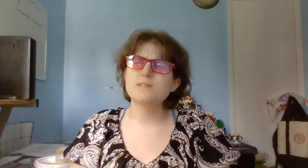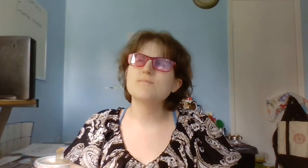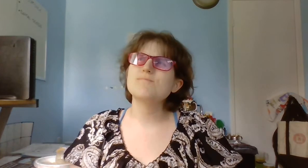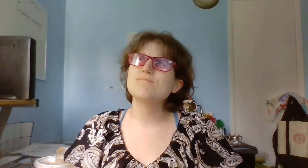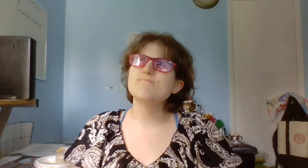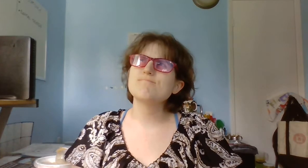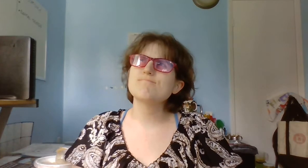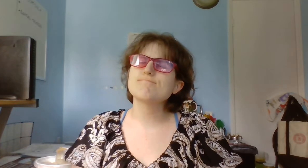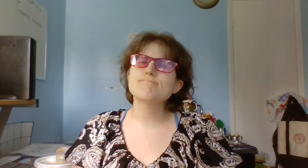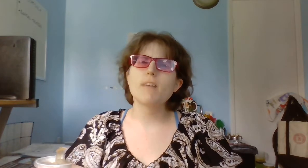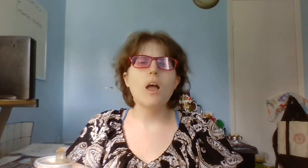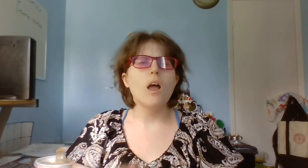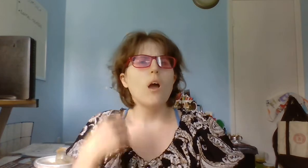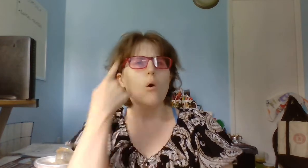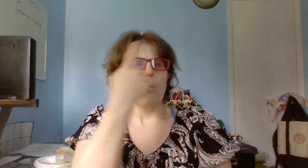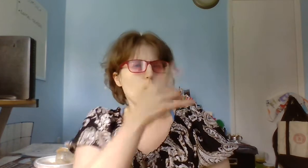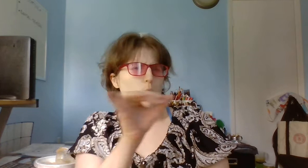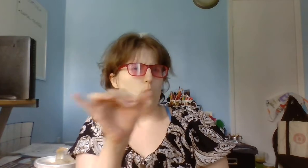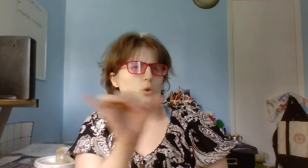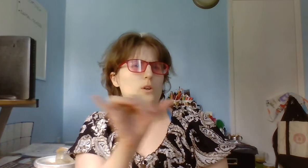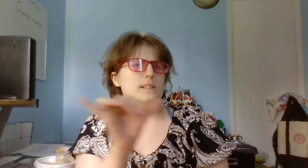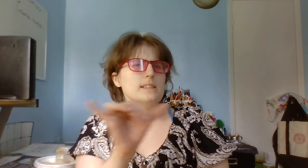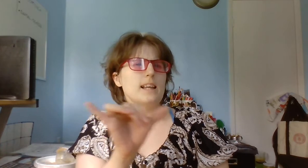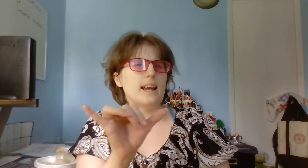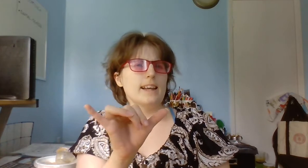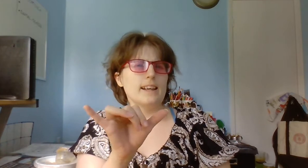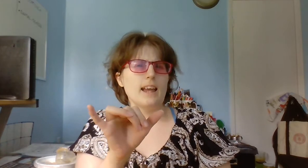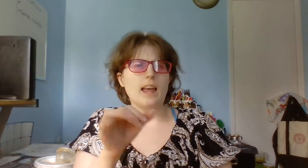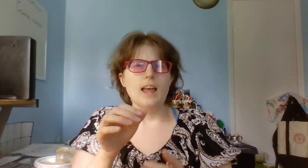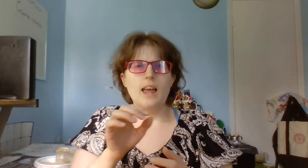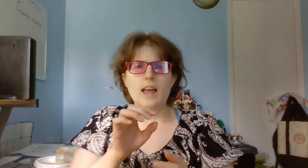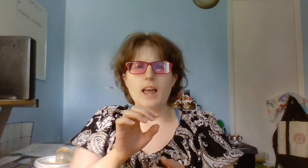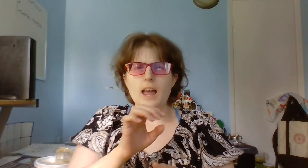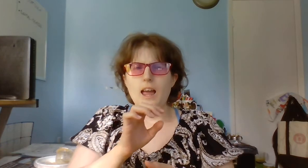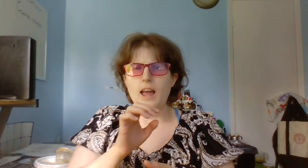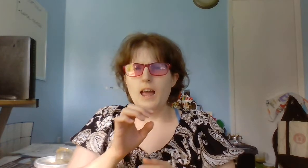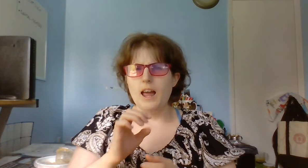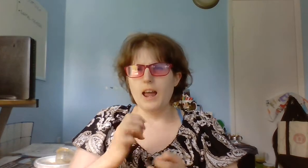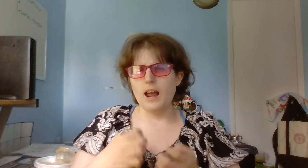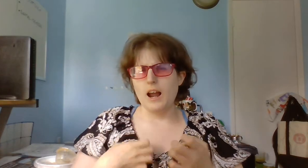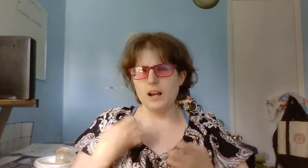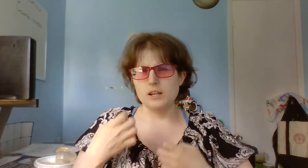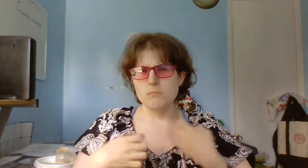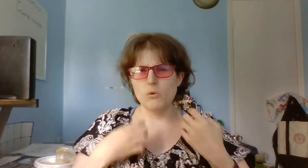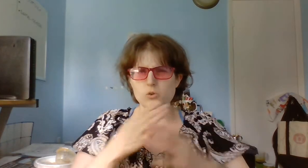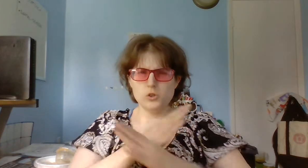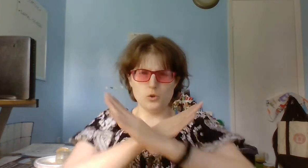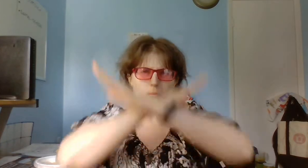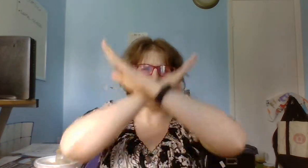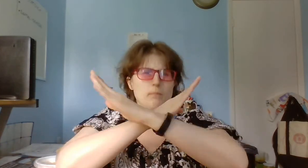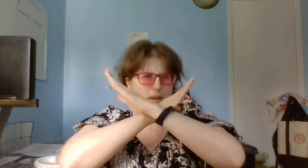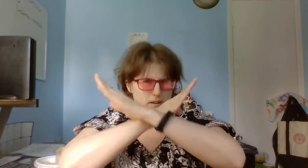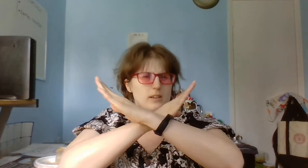looks like an emotional barrier